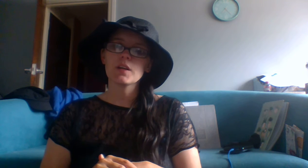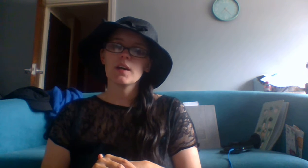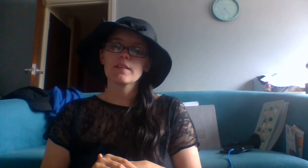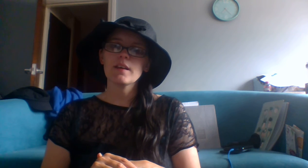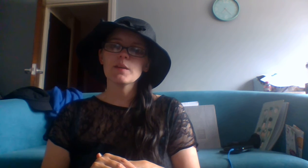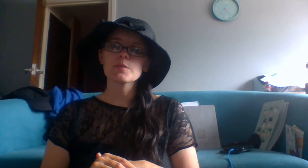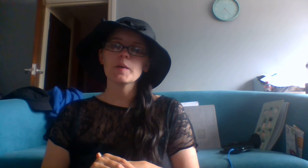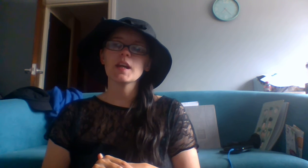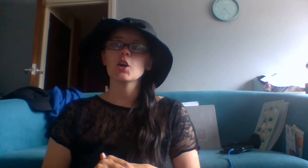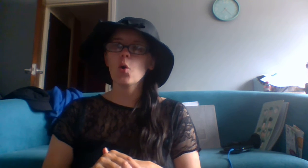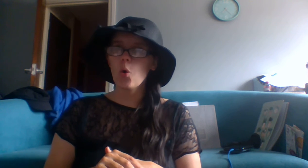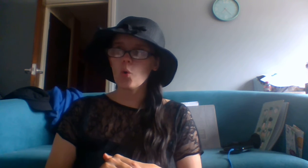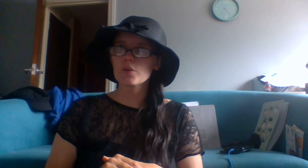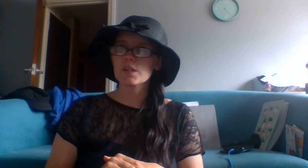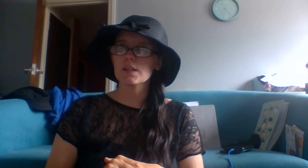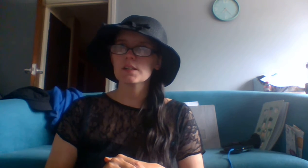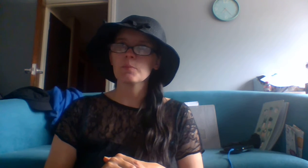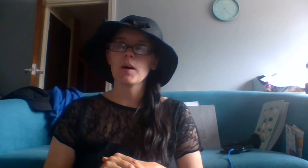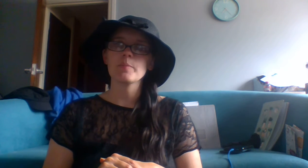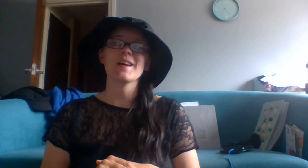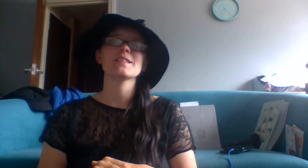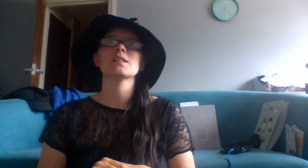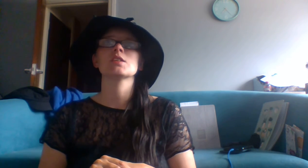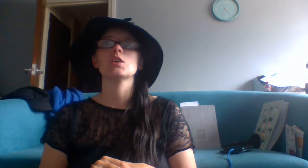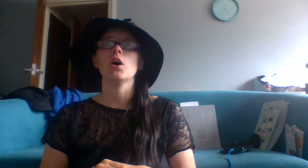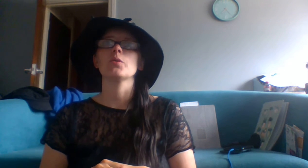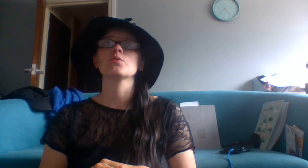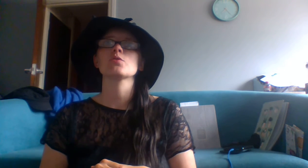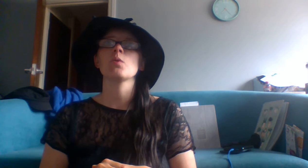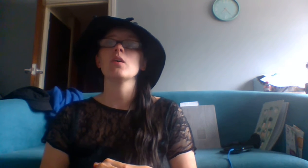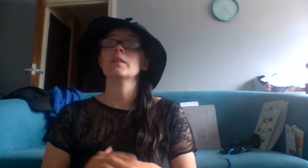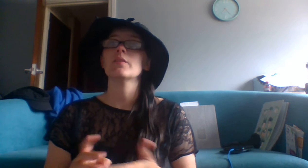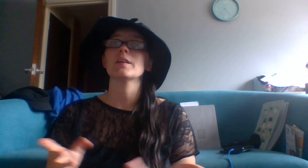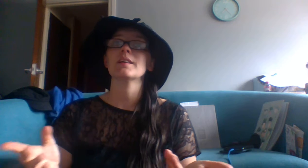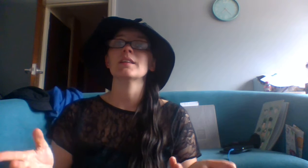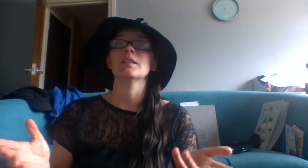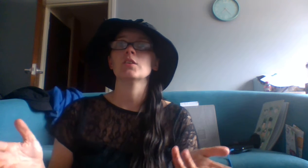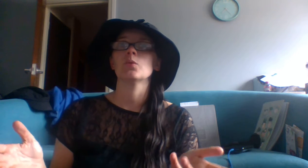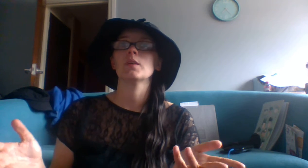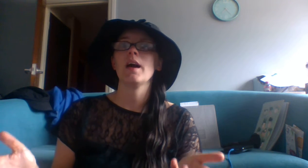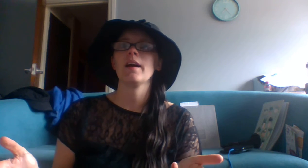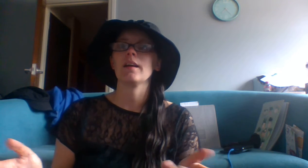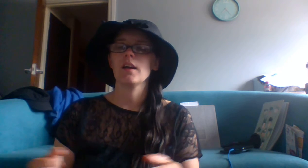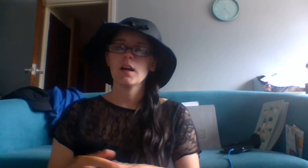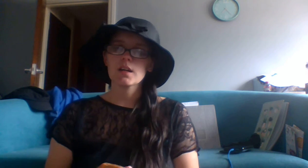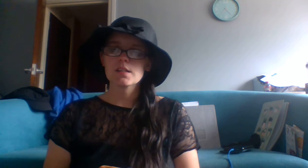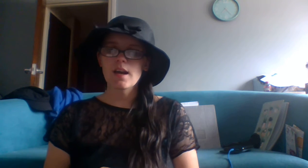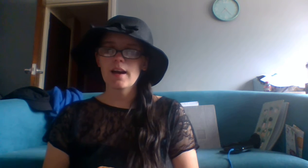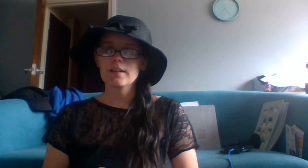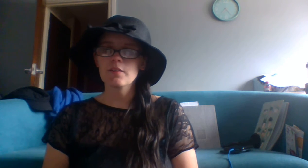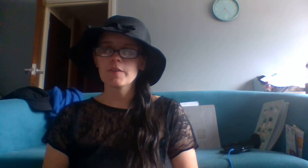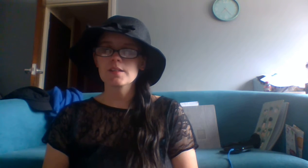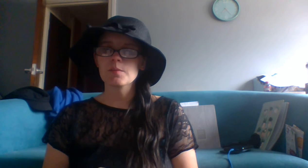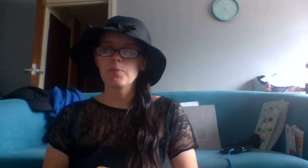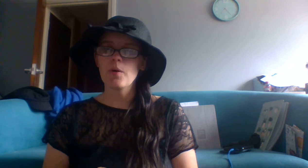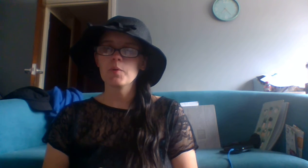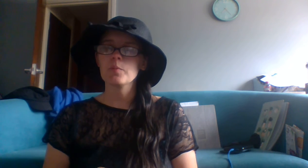that he was being haunted by Bessie's ghost while living in the UK. So how do you fix the problem